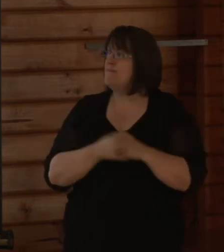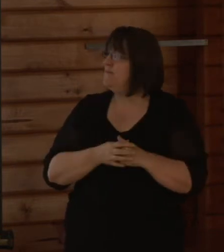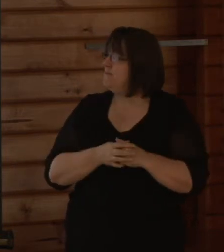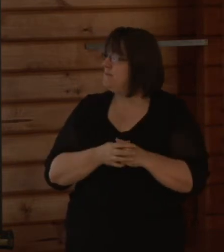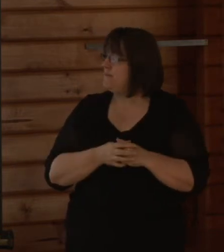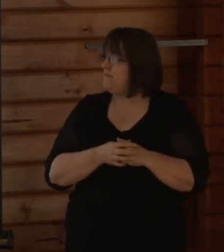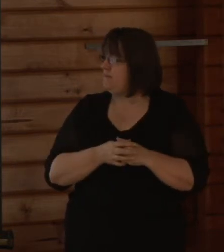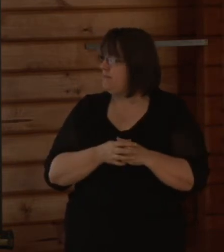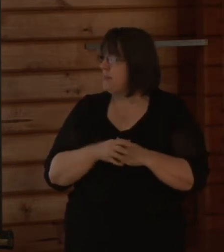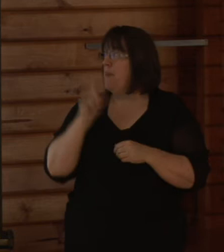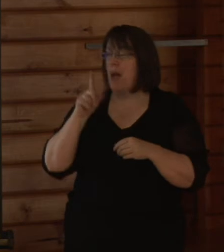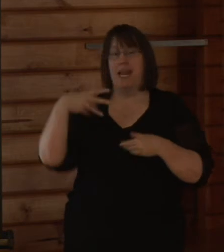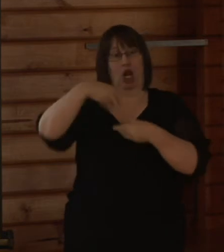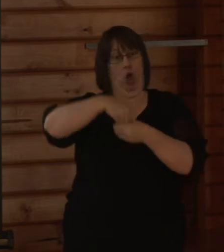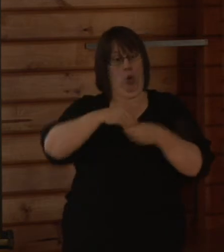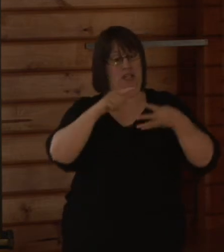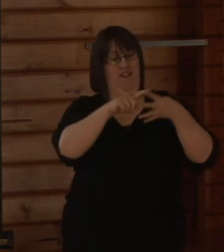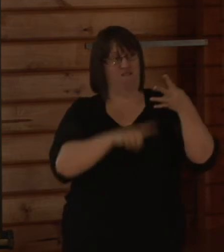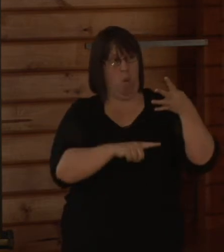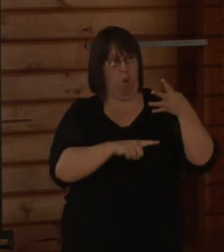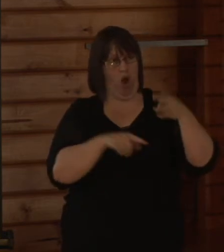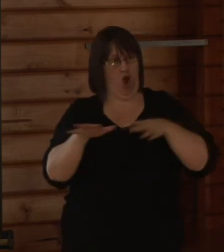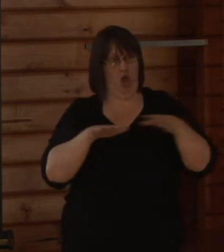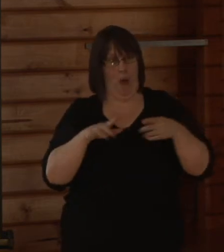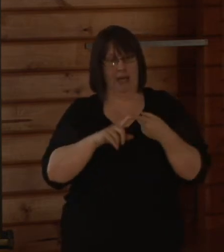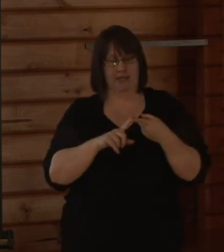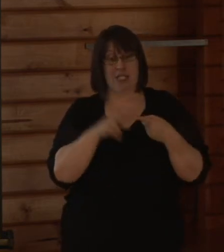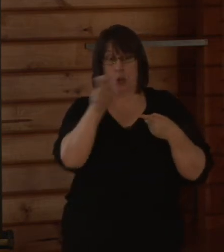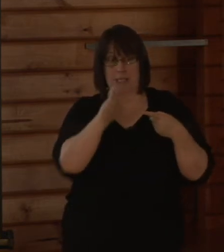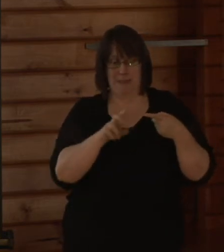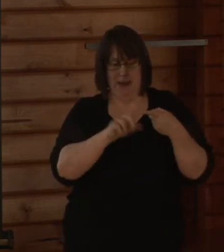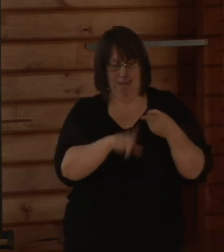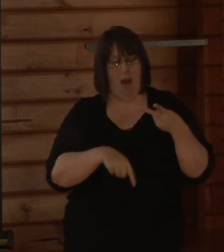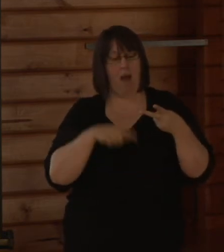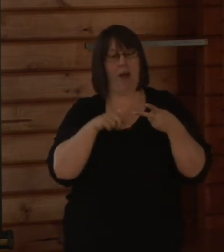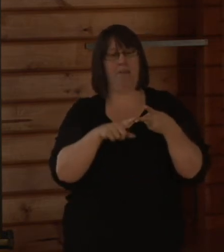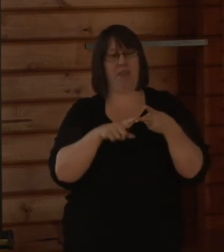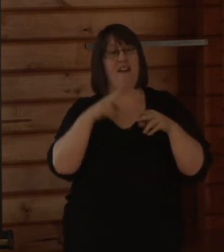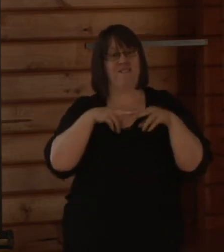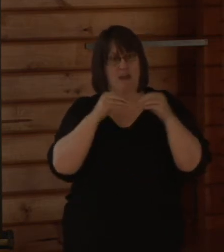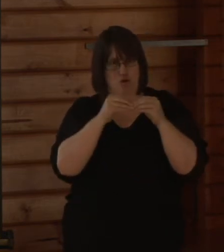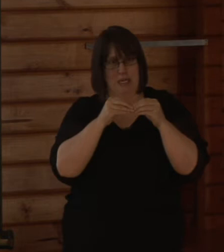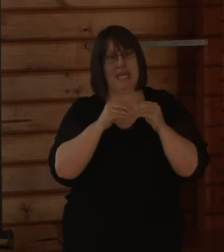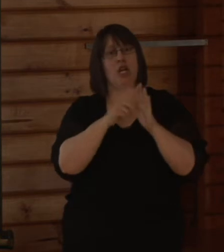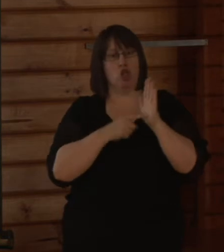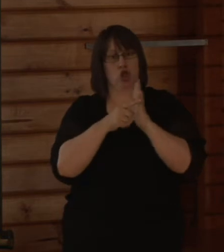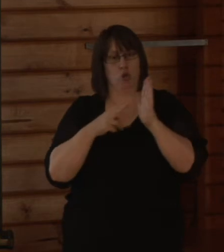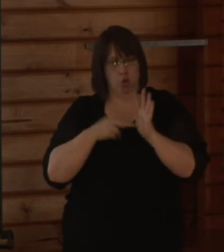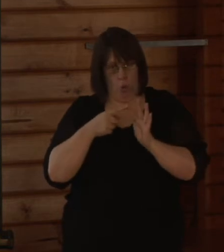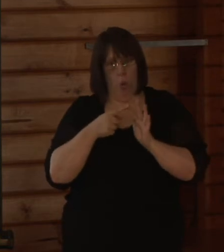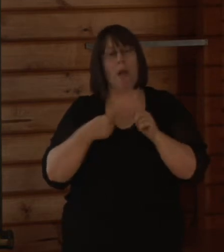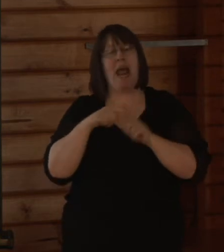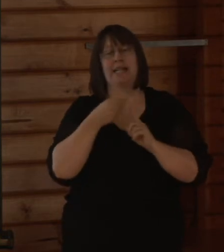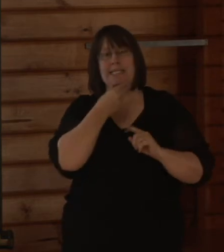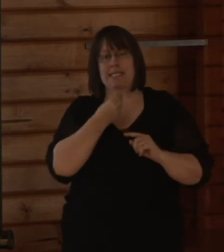in the changes to land, were the September 2010 and the February, June and December 2011